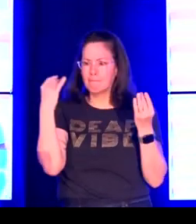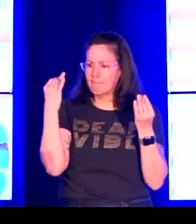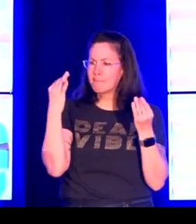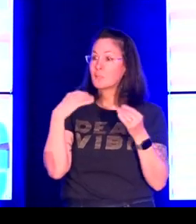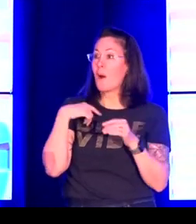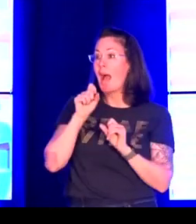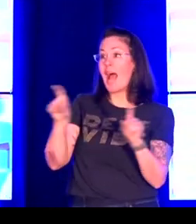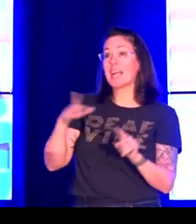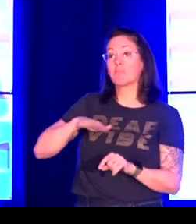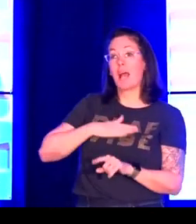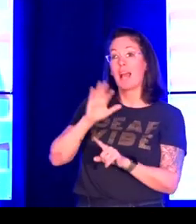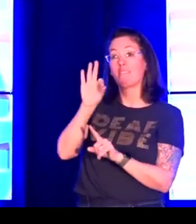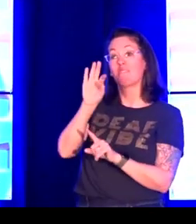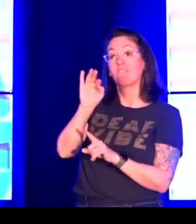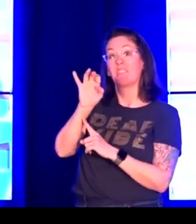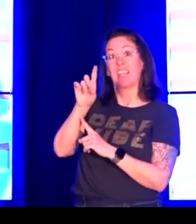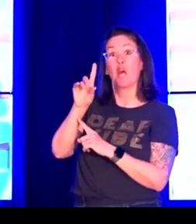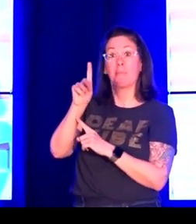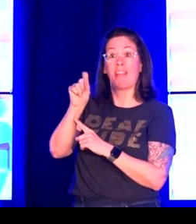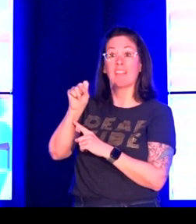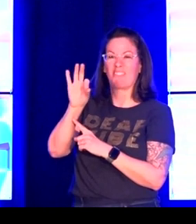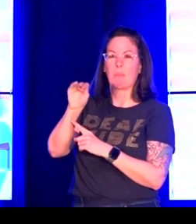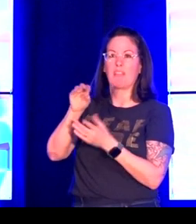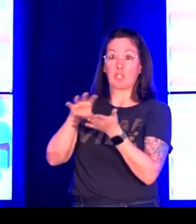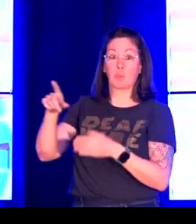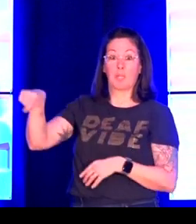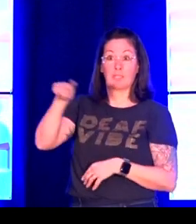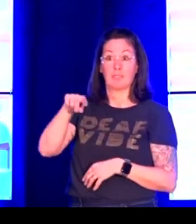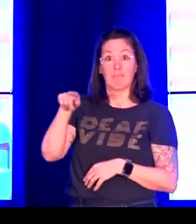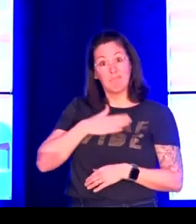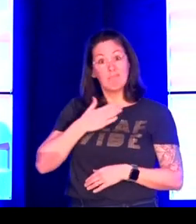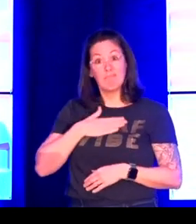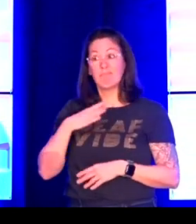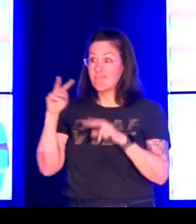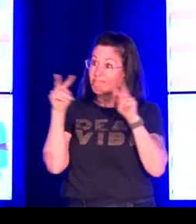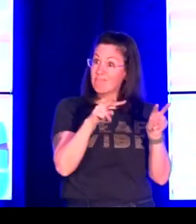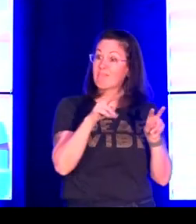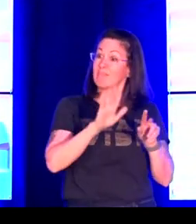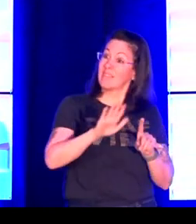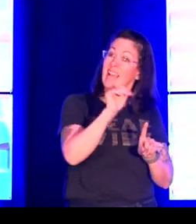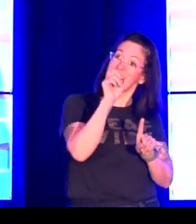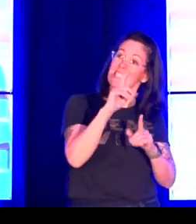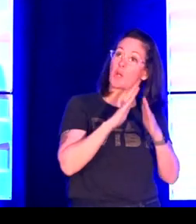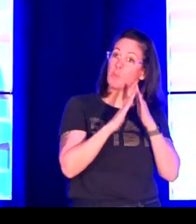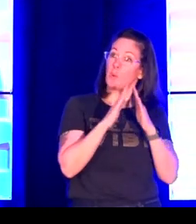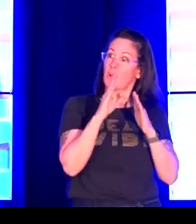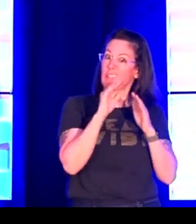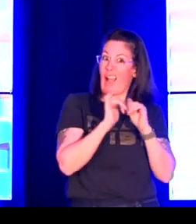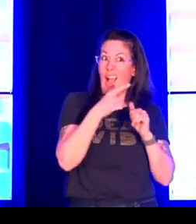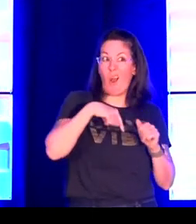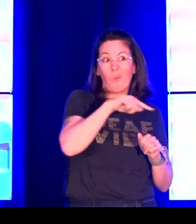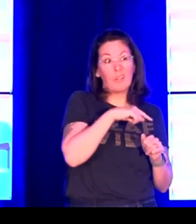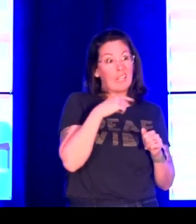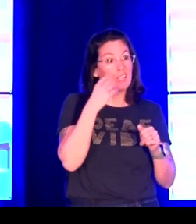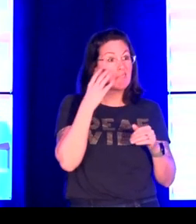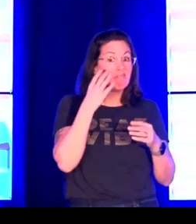So, given that as an inspiration, I asked my field methods class or my field methods students if they would like to